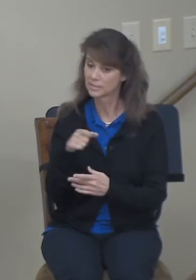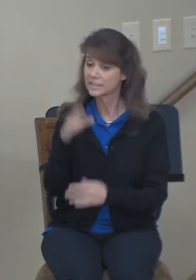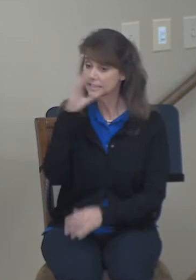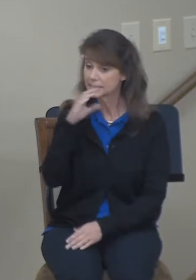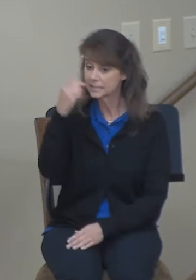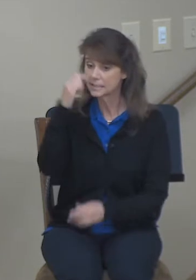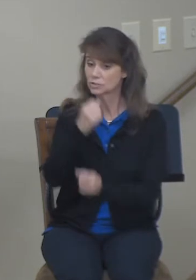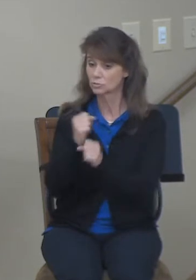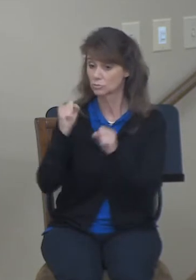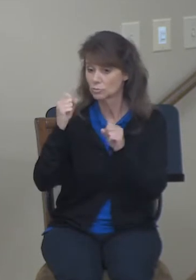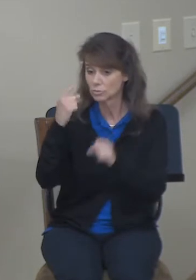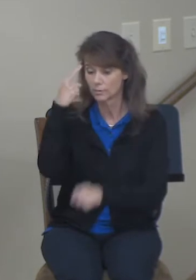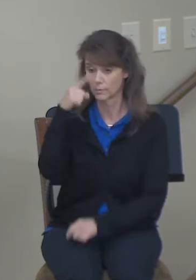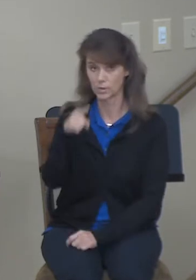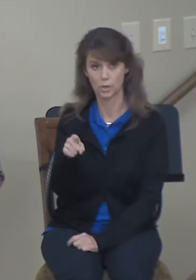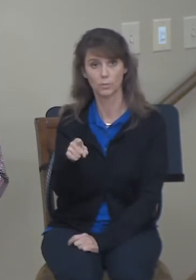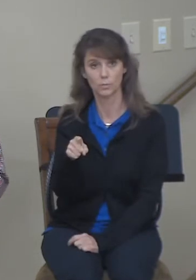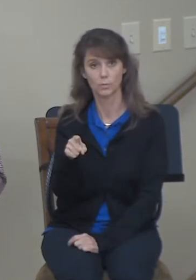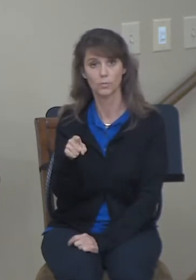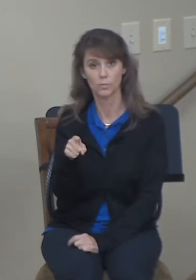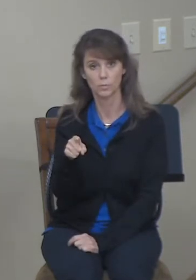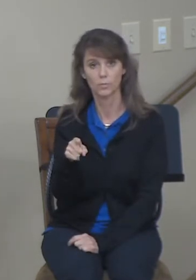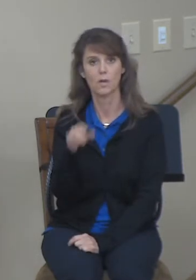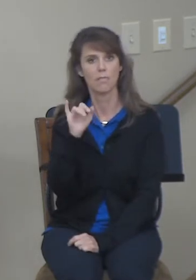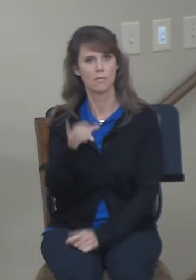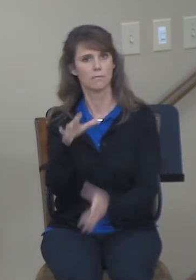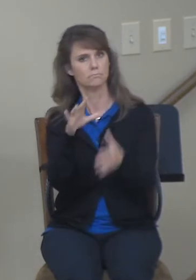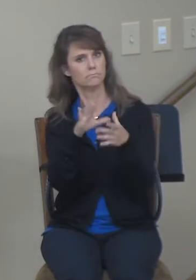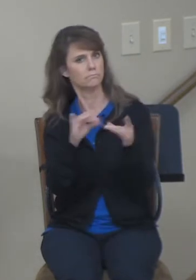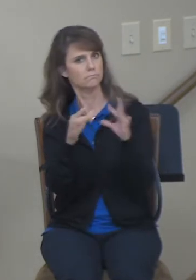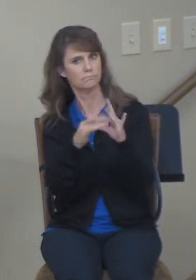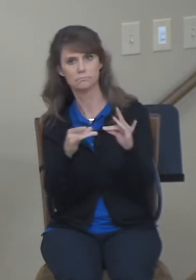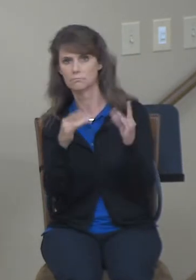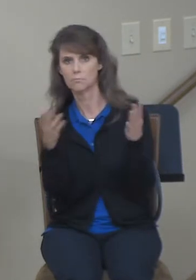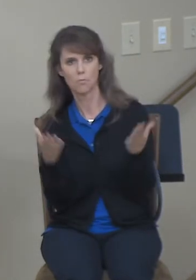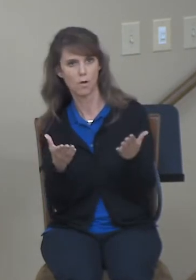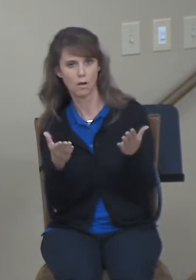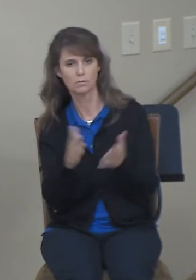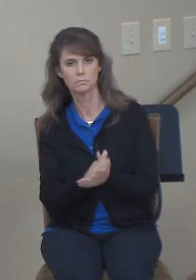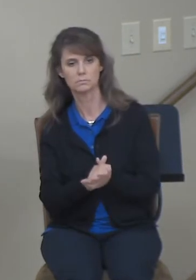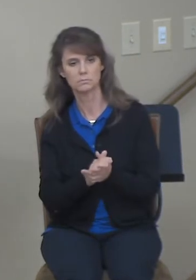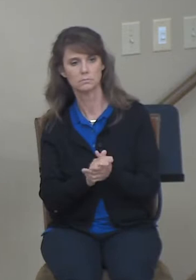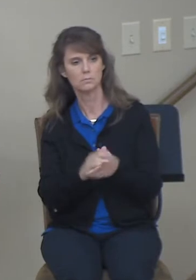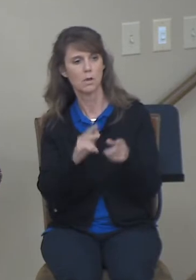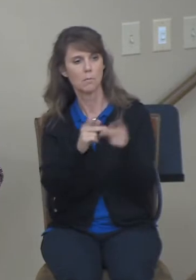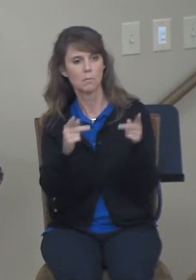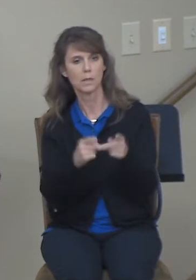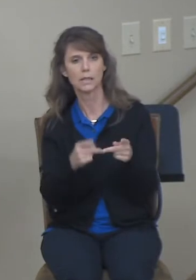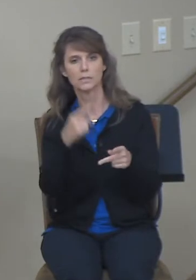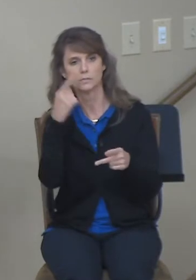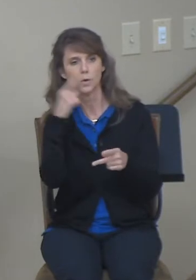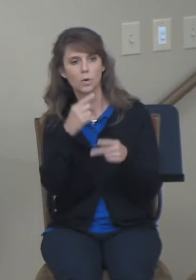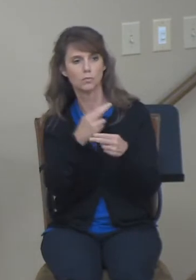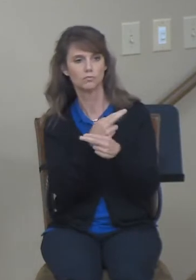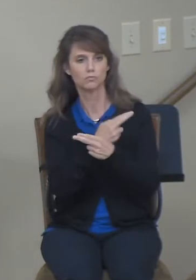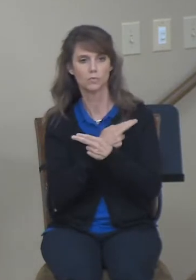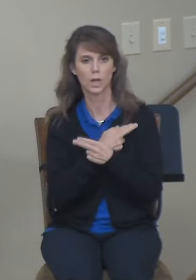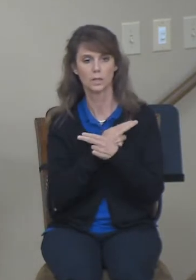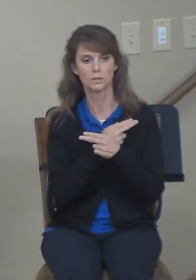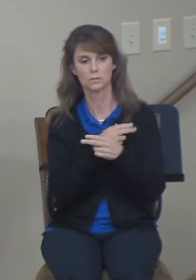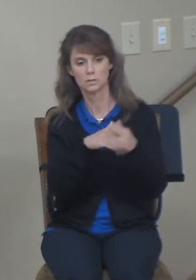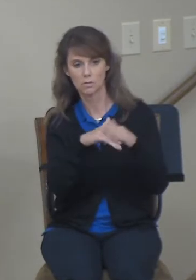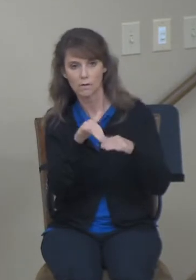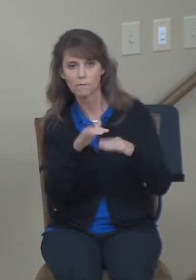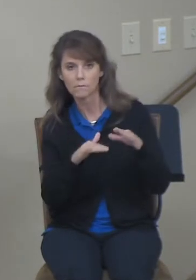security for you? It's really talking about the idea of a place of rest, of comfort. She's really inquiring